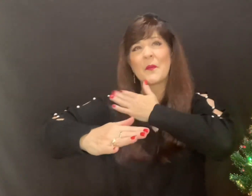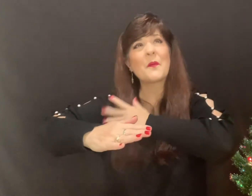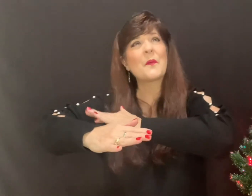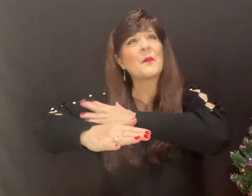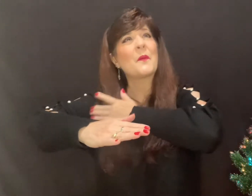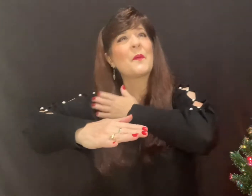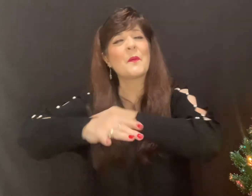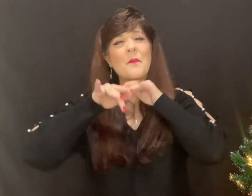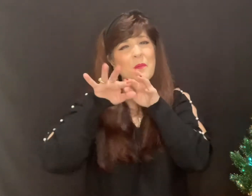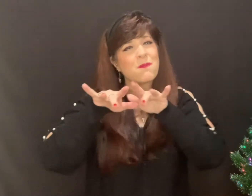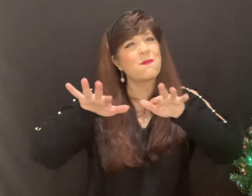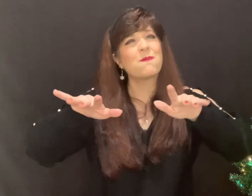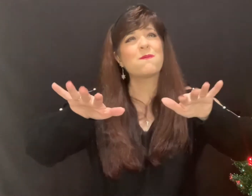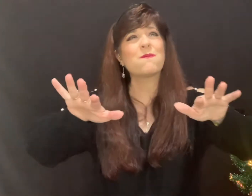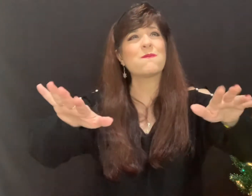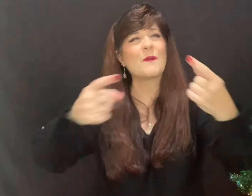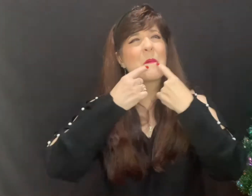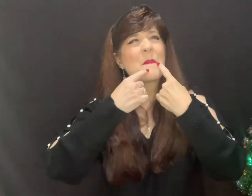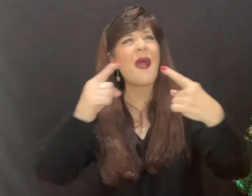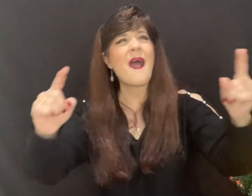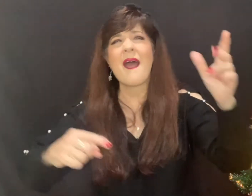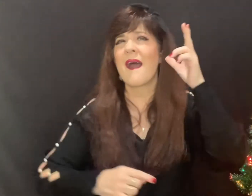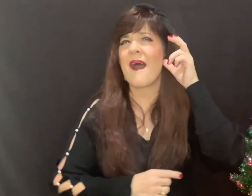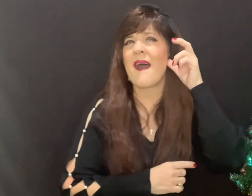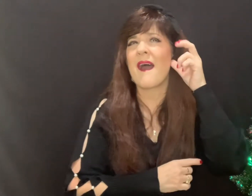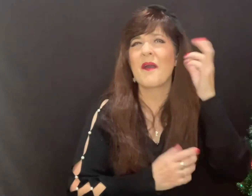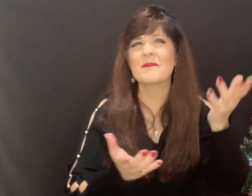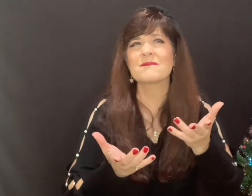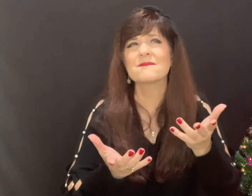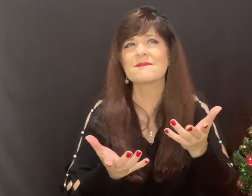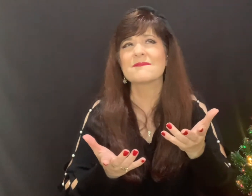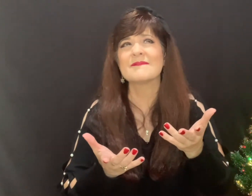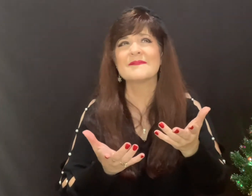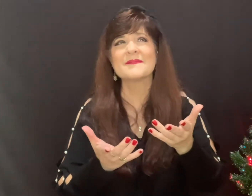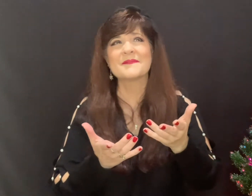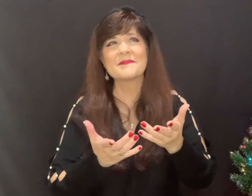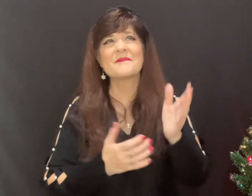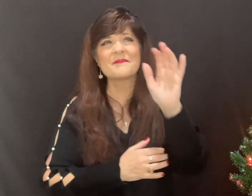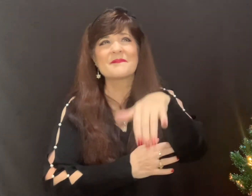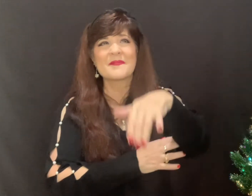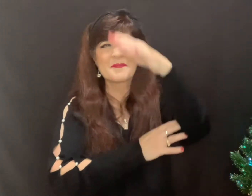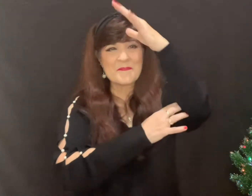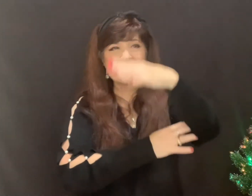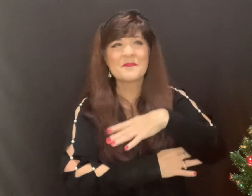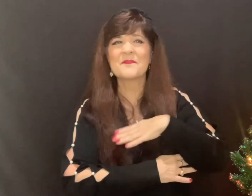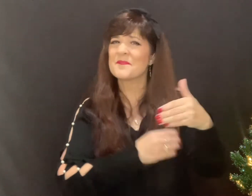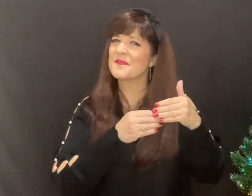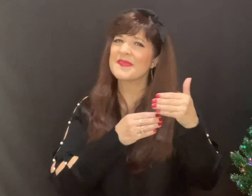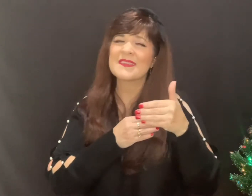new king l fake really snows, And that man will live